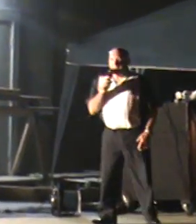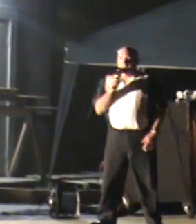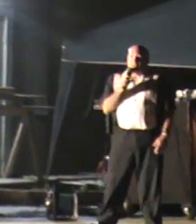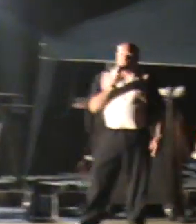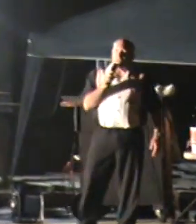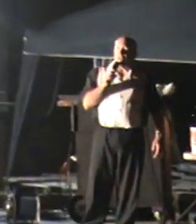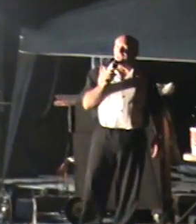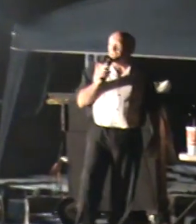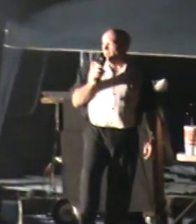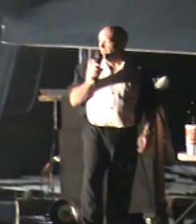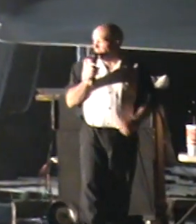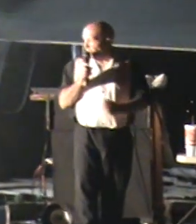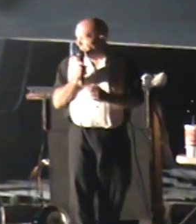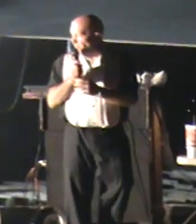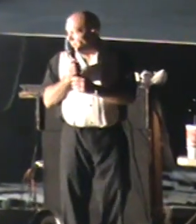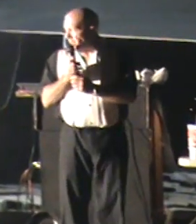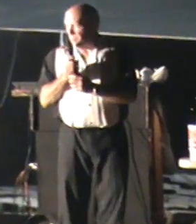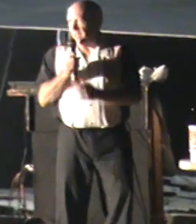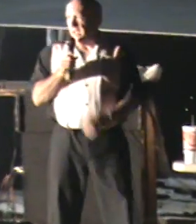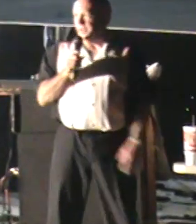So this next song is from the movie Spin Out.